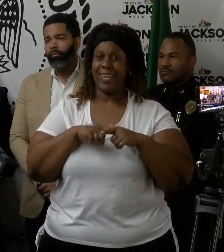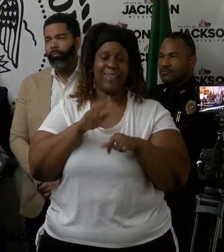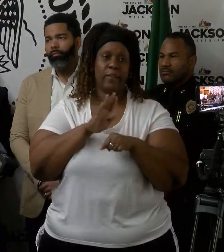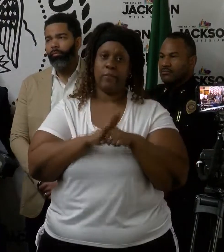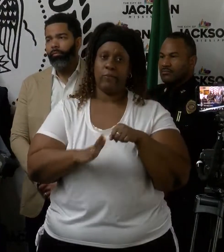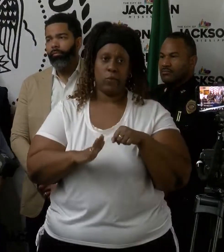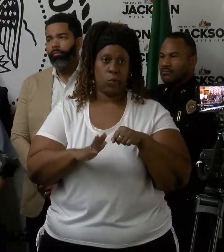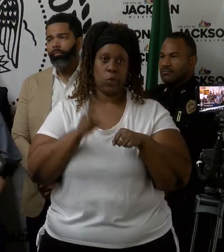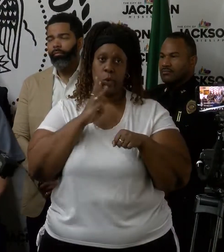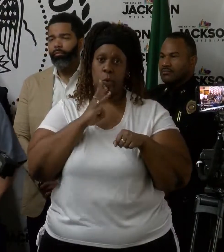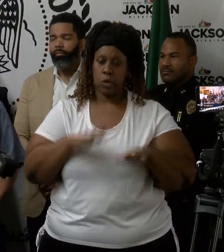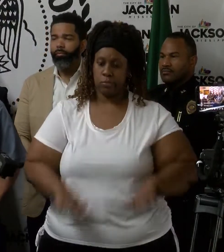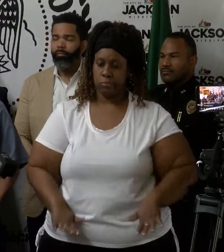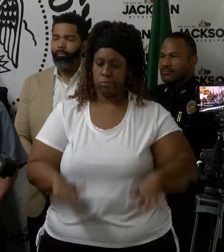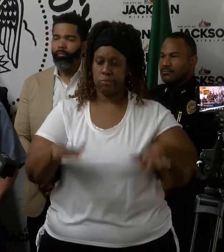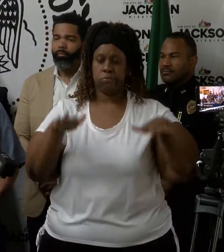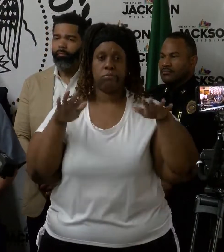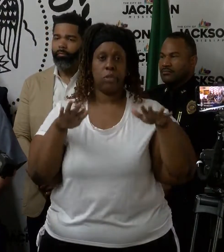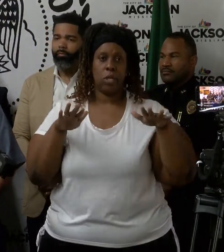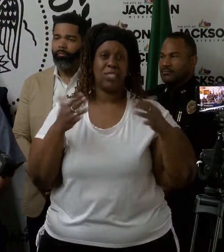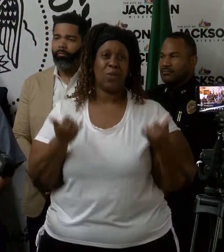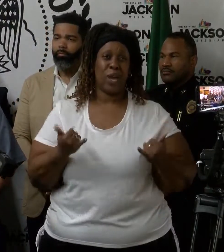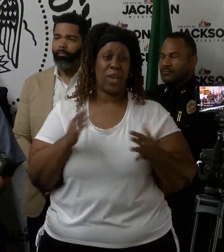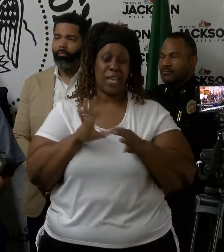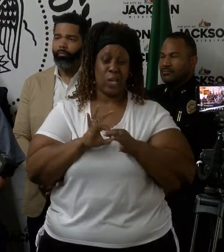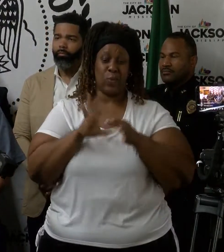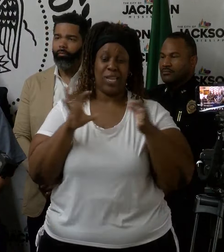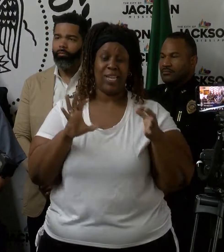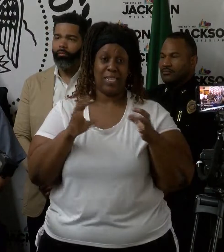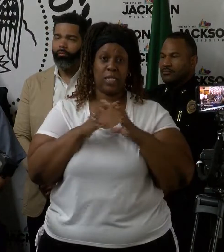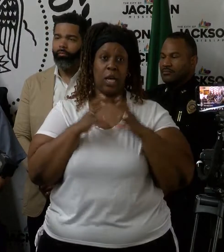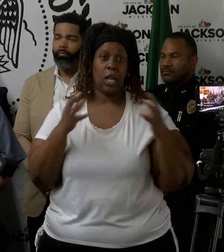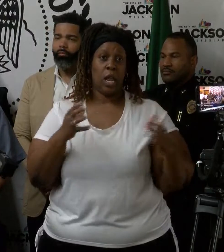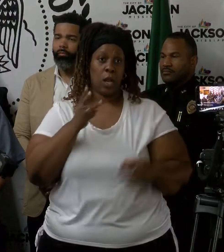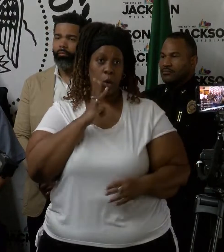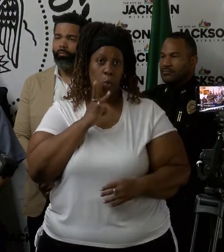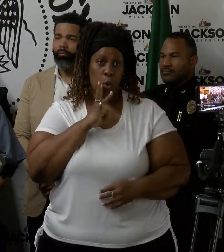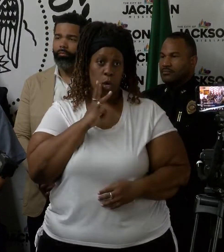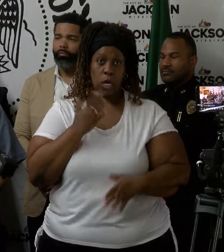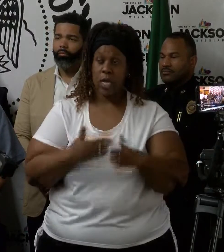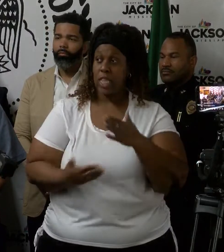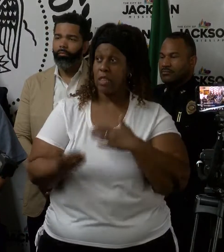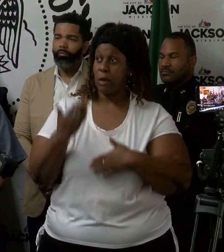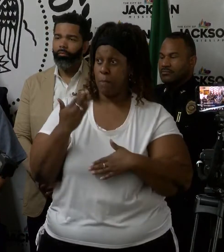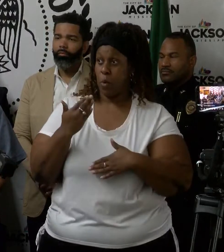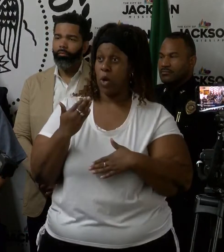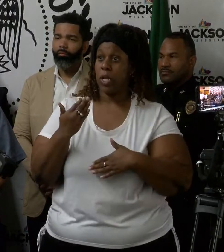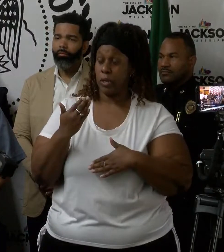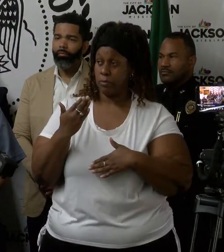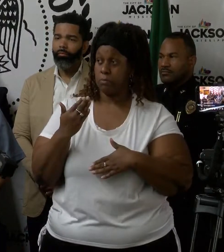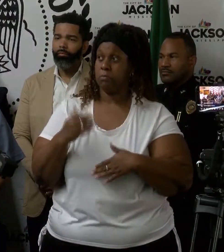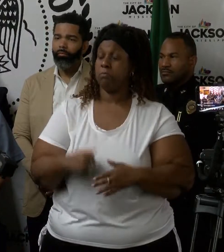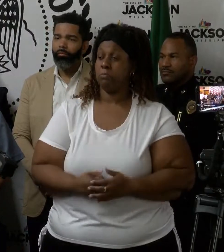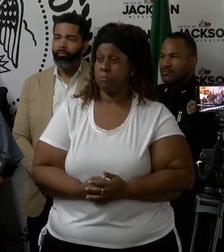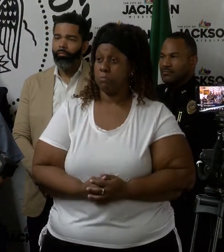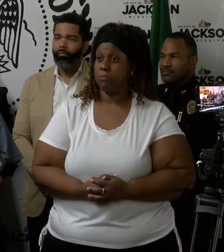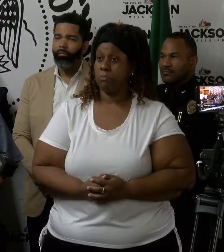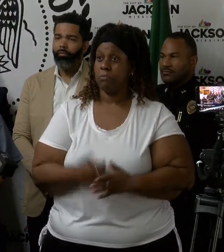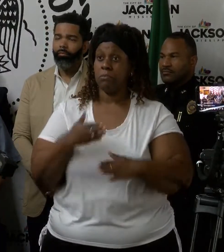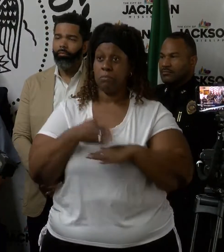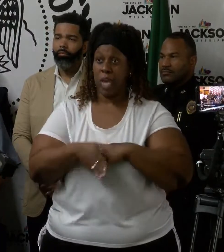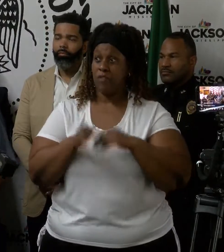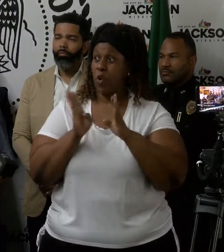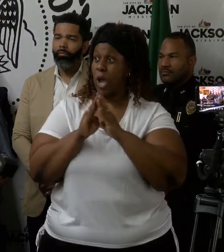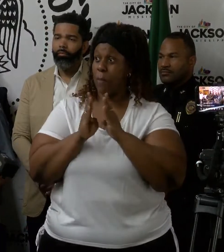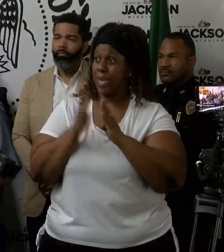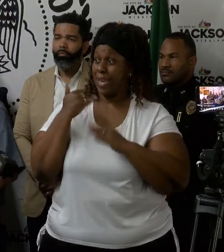So we're having to release more and more water. This morning, after our conference